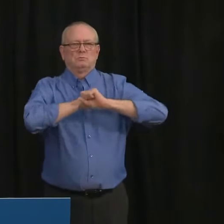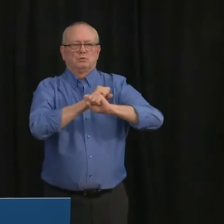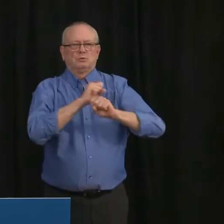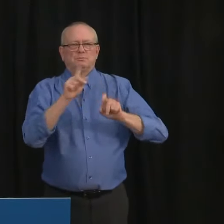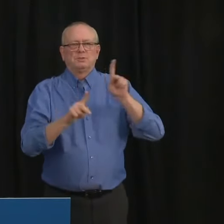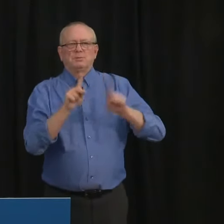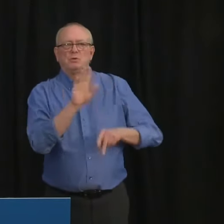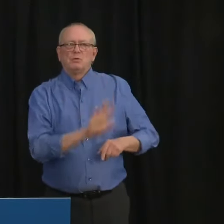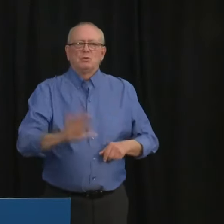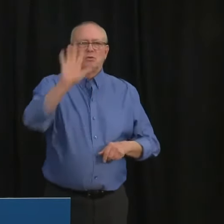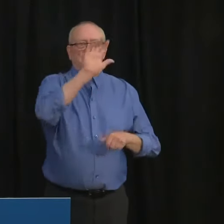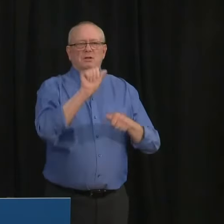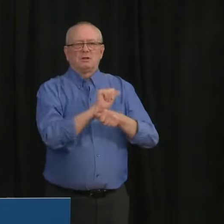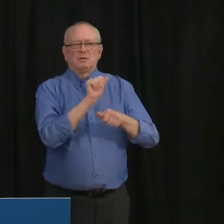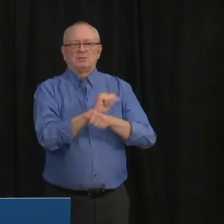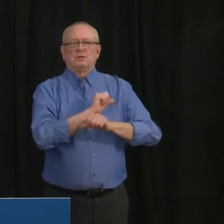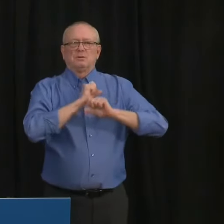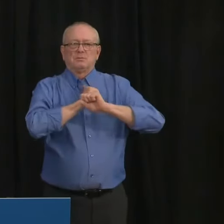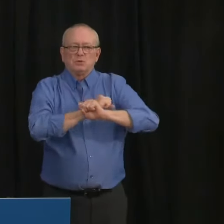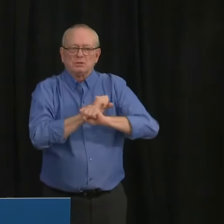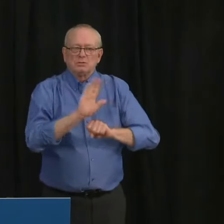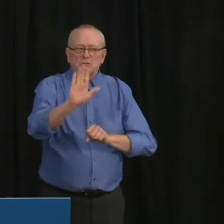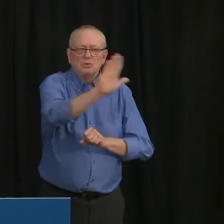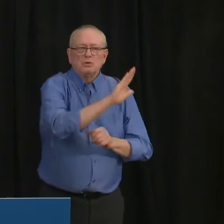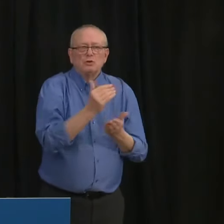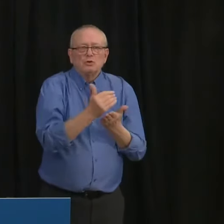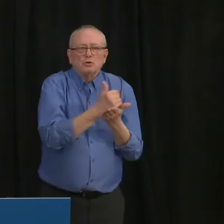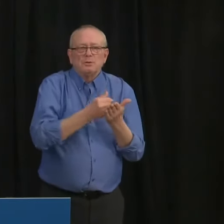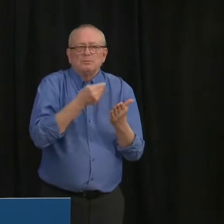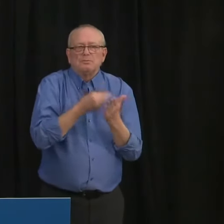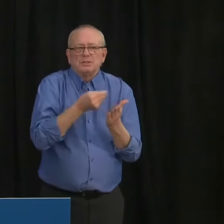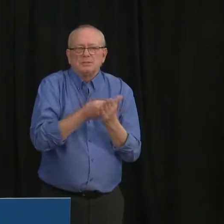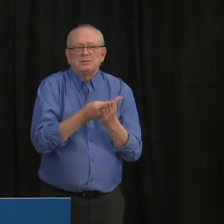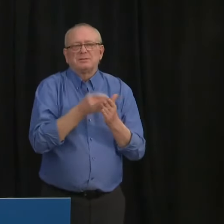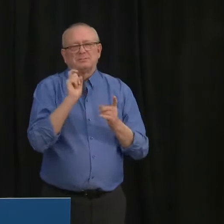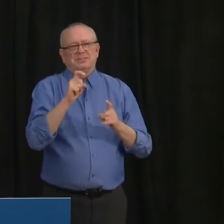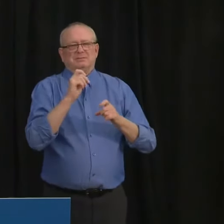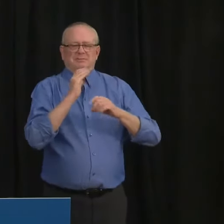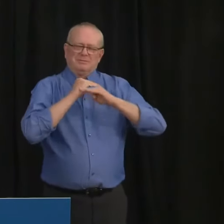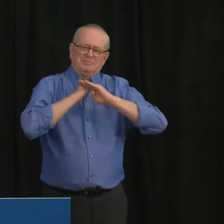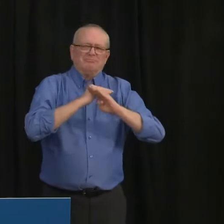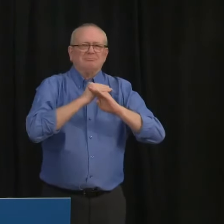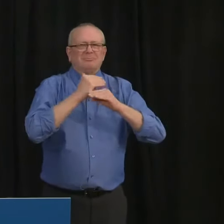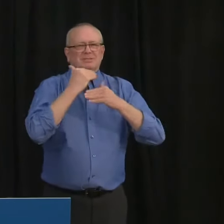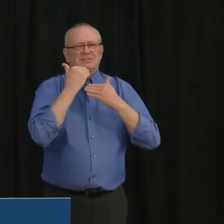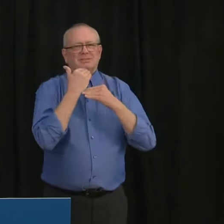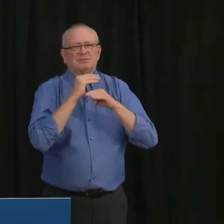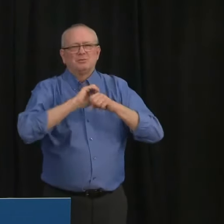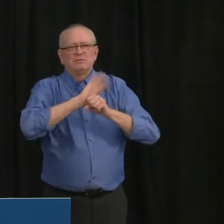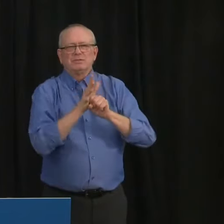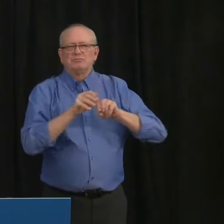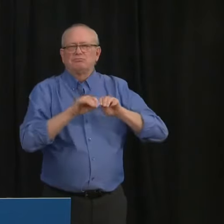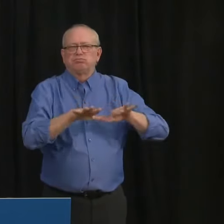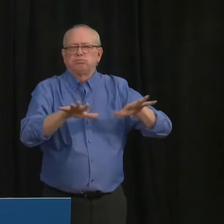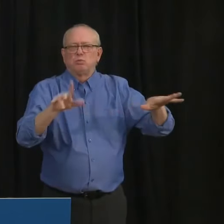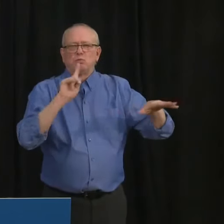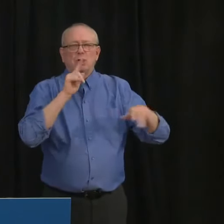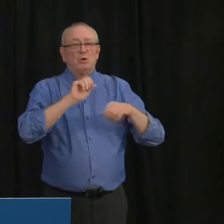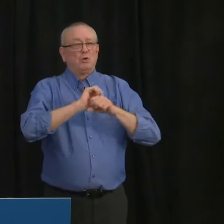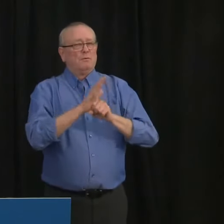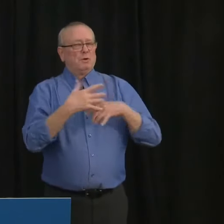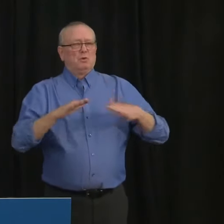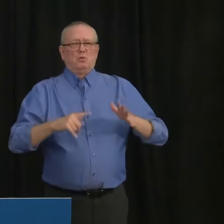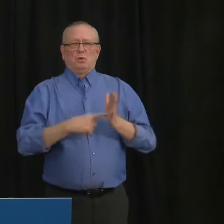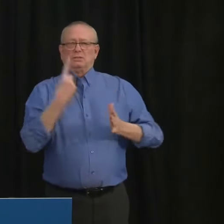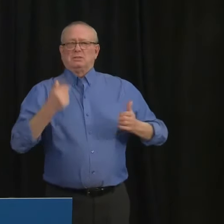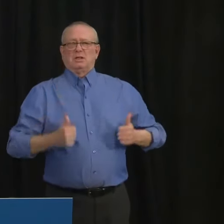by limiting the spread of COVID-19. This pandemic is a once in a century public health challenge and it has impacted every